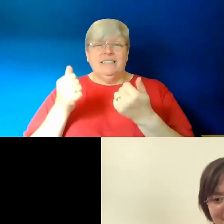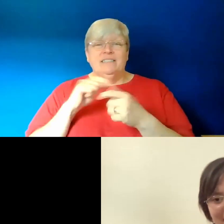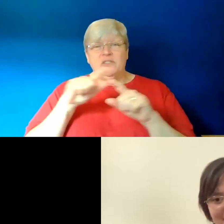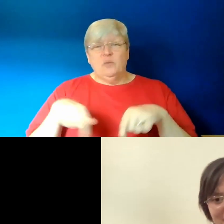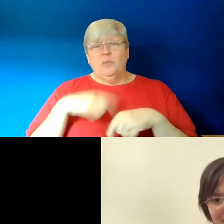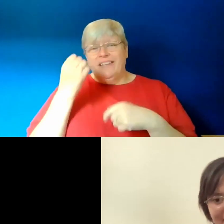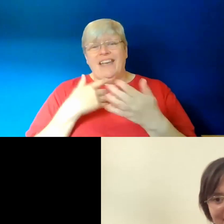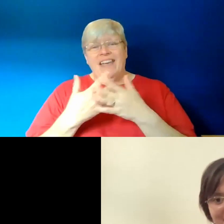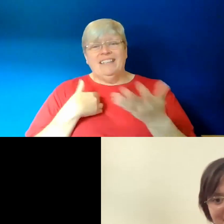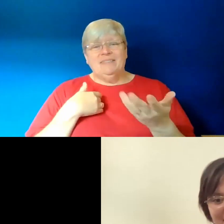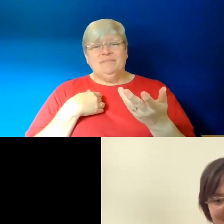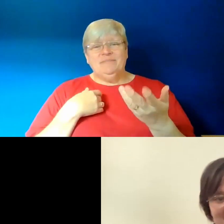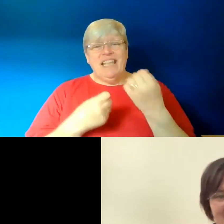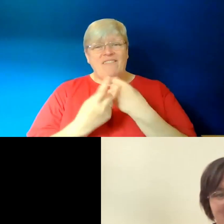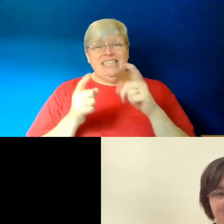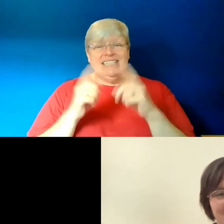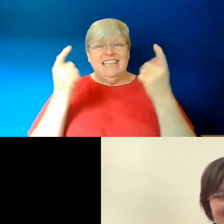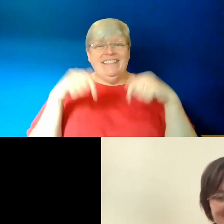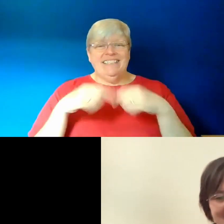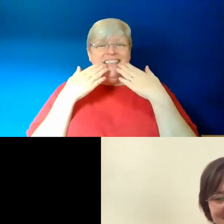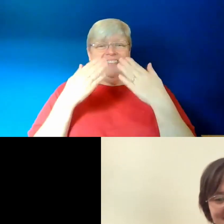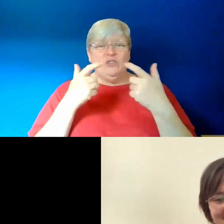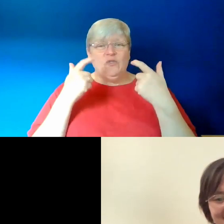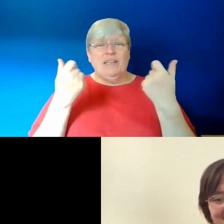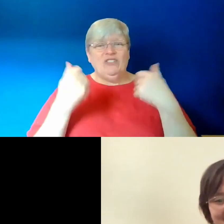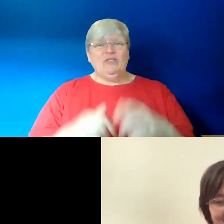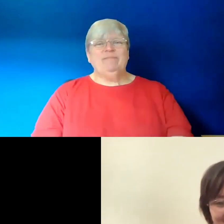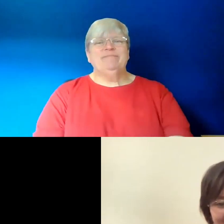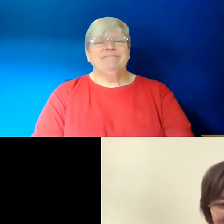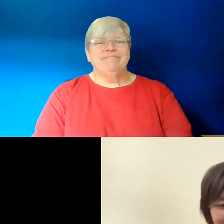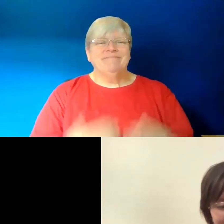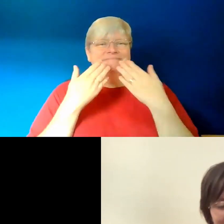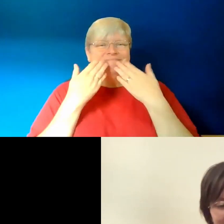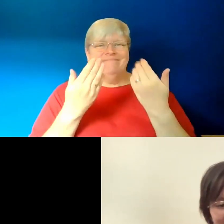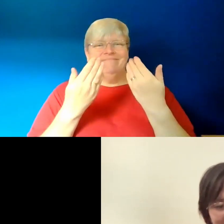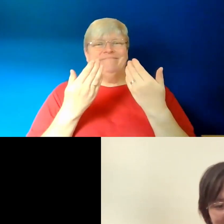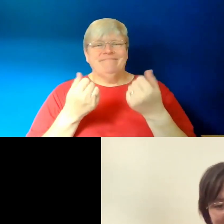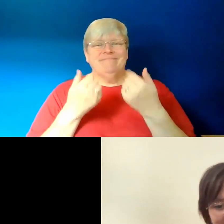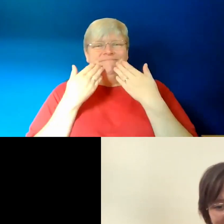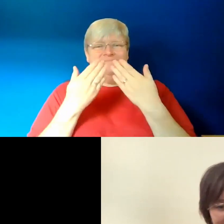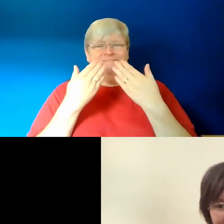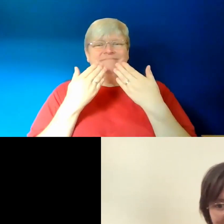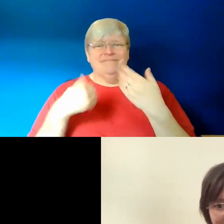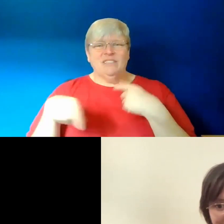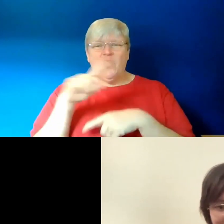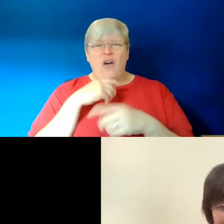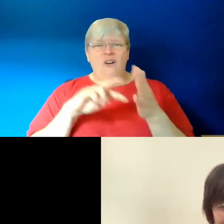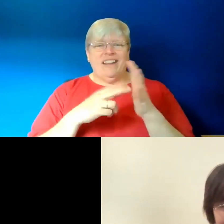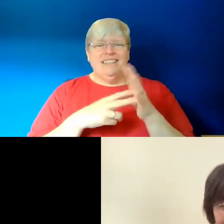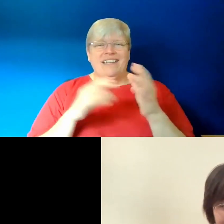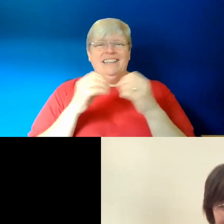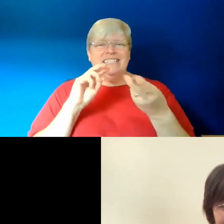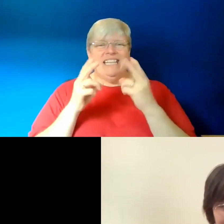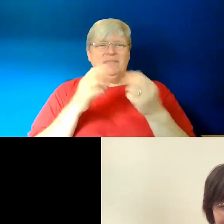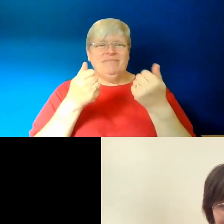have incredible events such as this. Thank you so much. Thank you so much for having me. And thank you again to all the organisers and the BSL